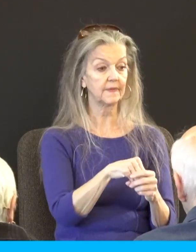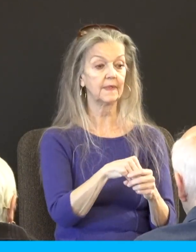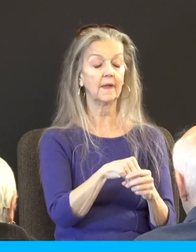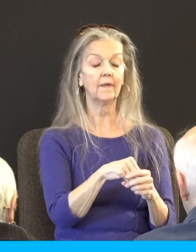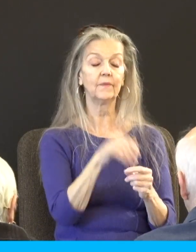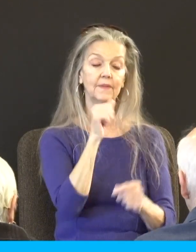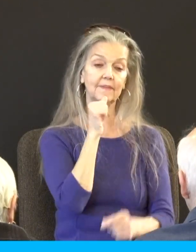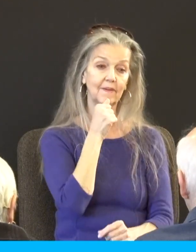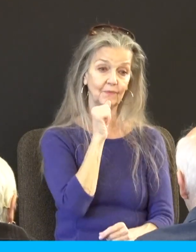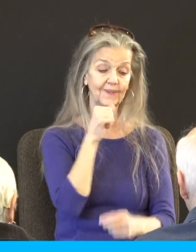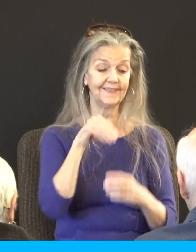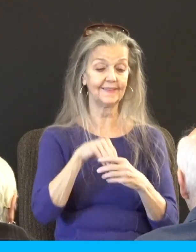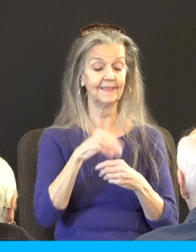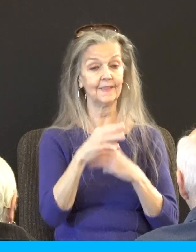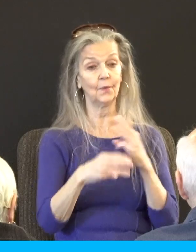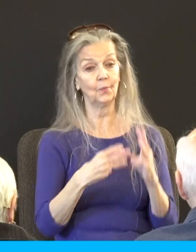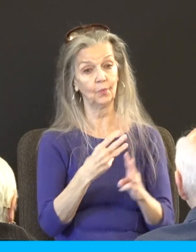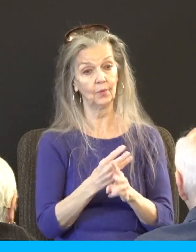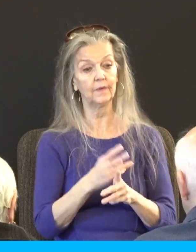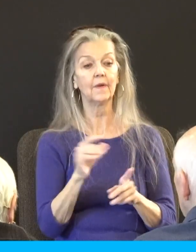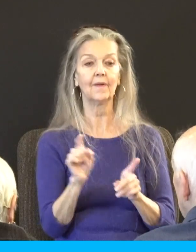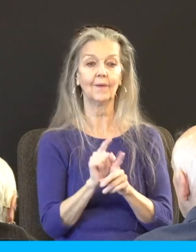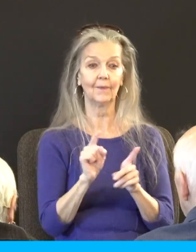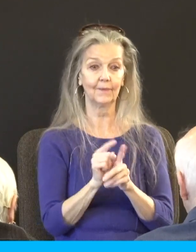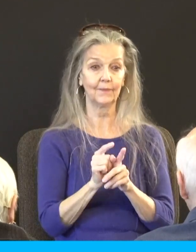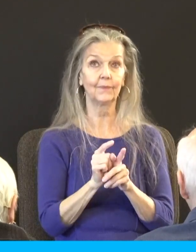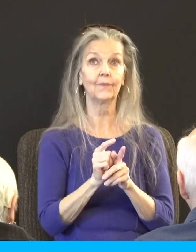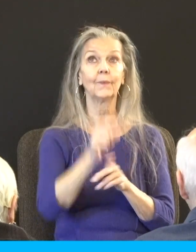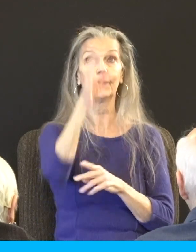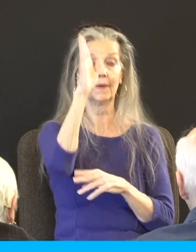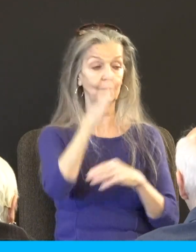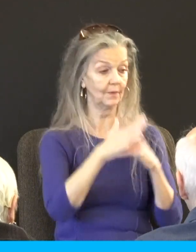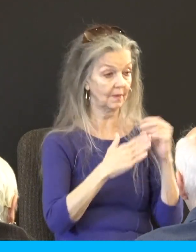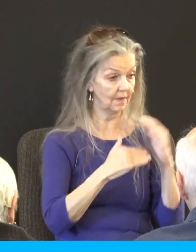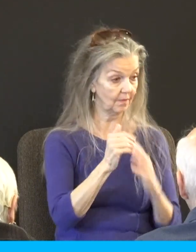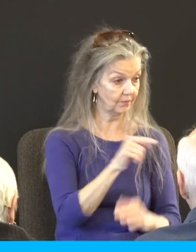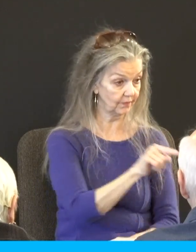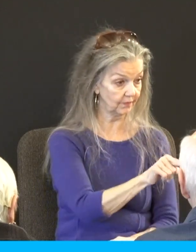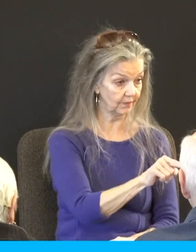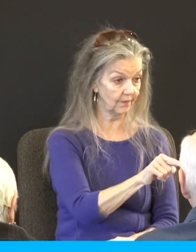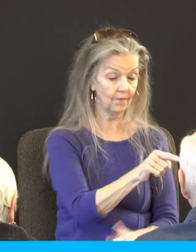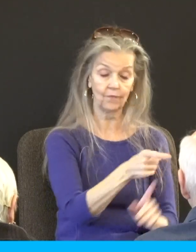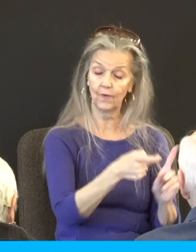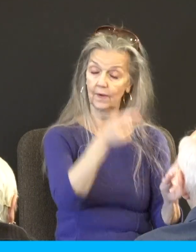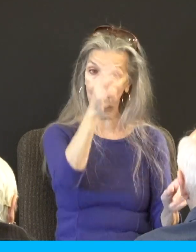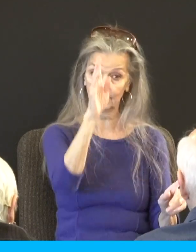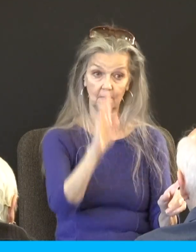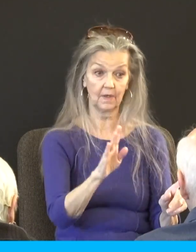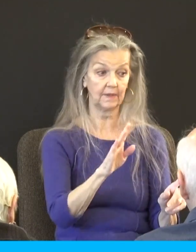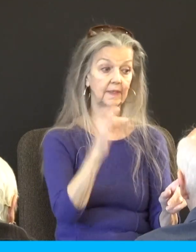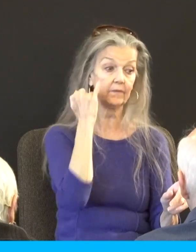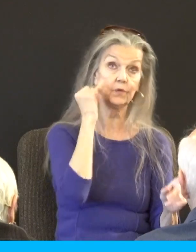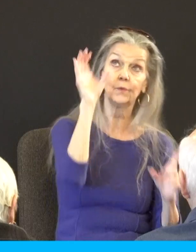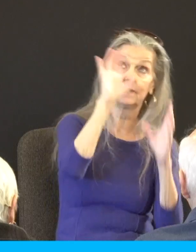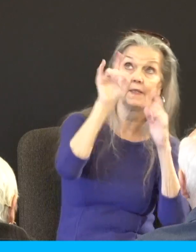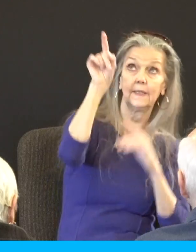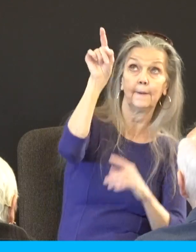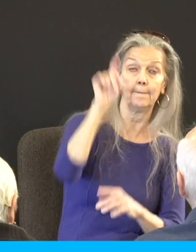world, so shall you also be of the consolation, the comfort that comes directly from God when you seek him. For we would not,